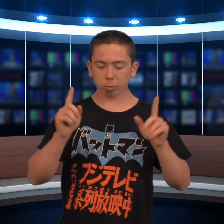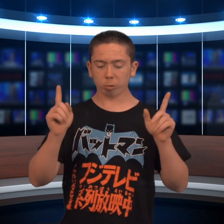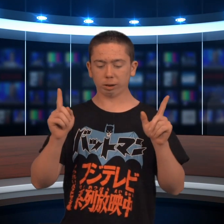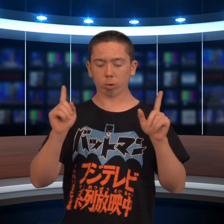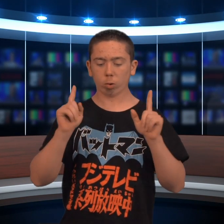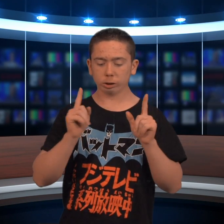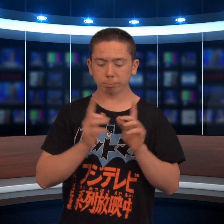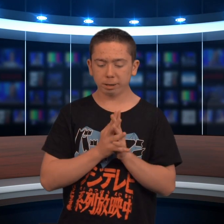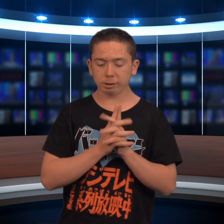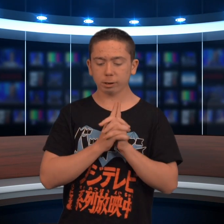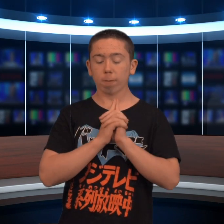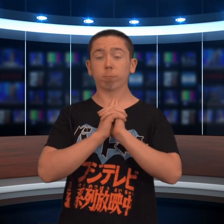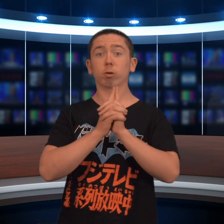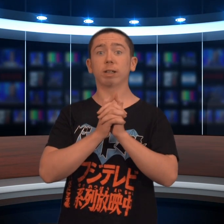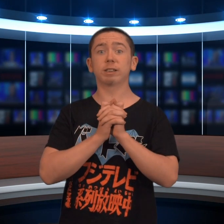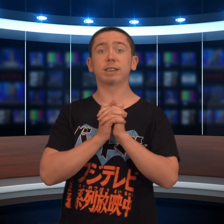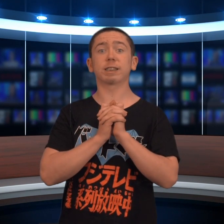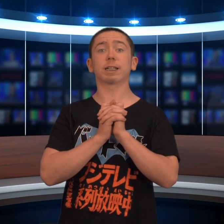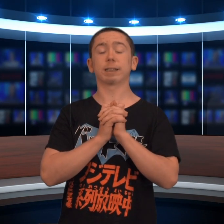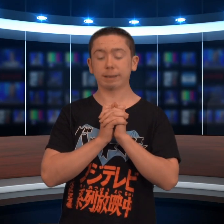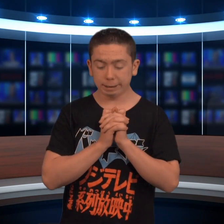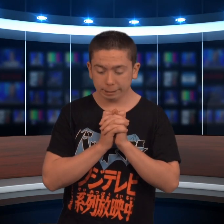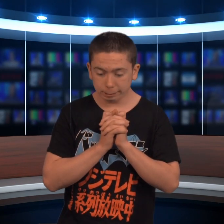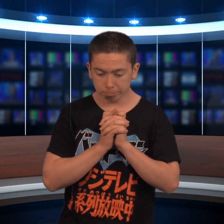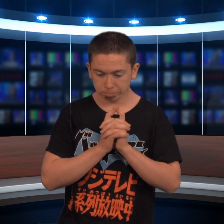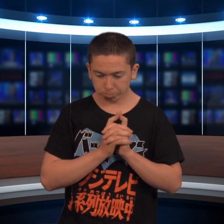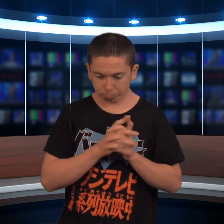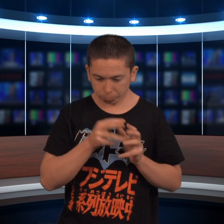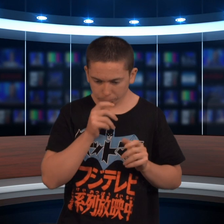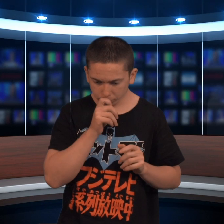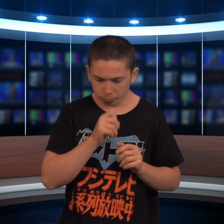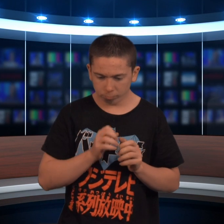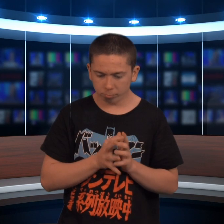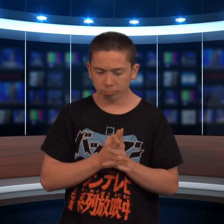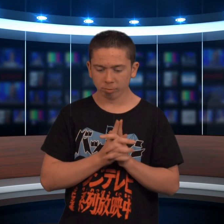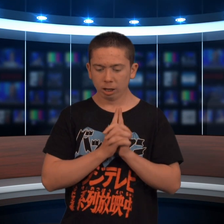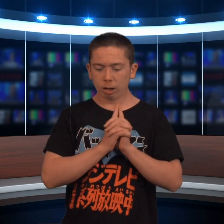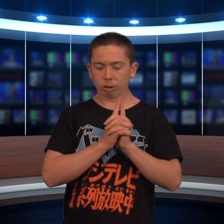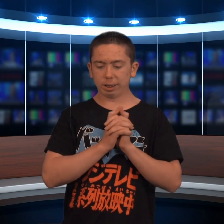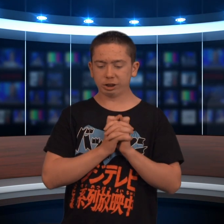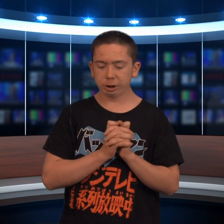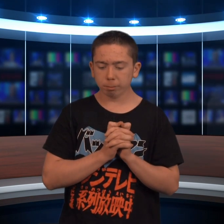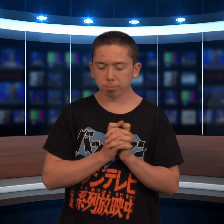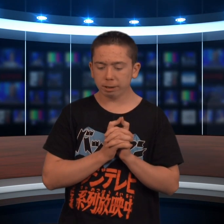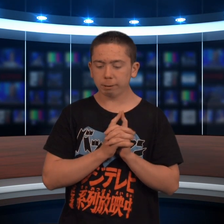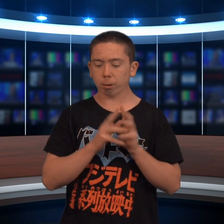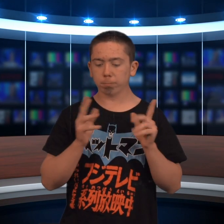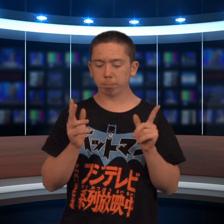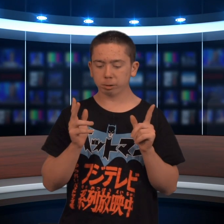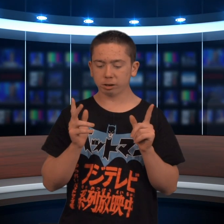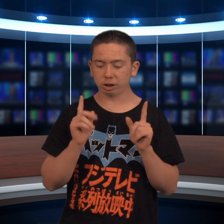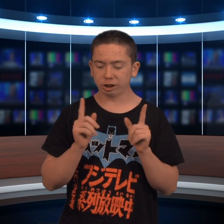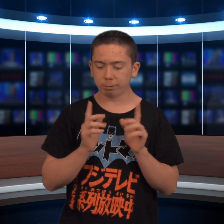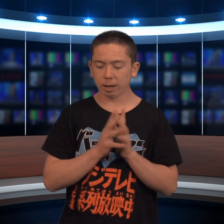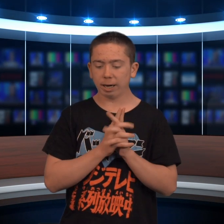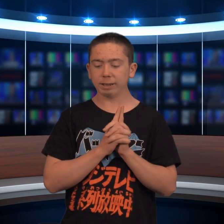with Horseman's Forensic Team. Last year, many of our members achieved high